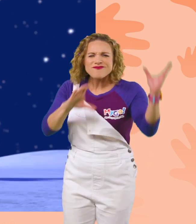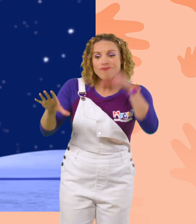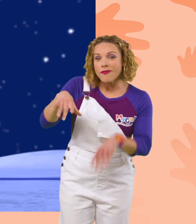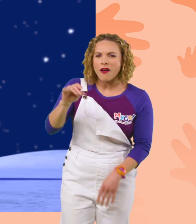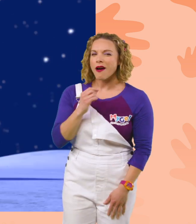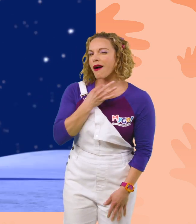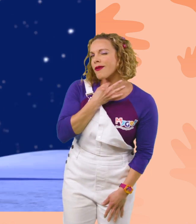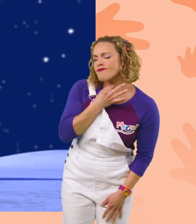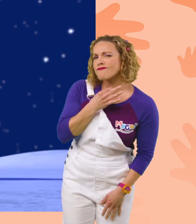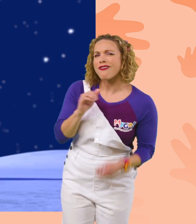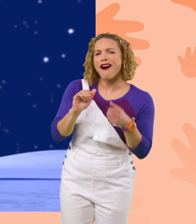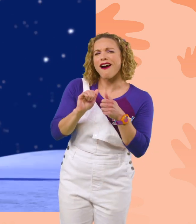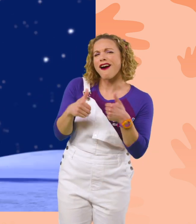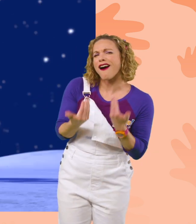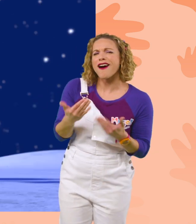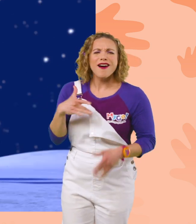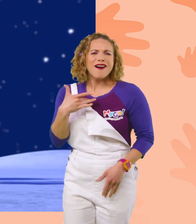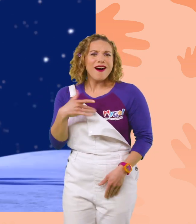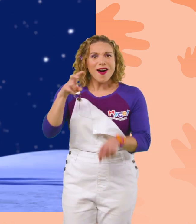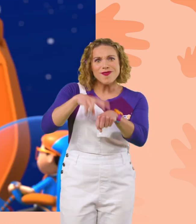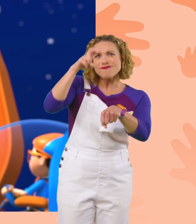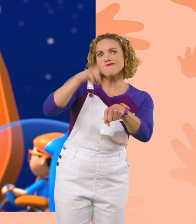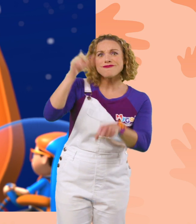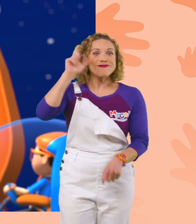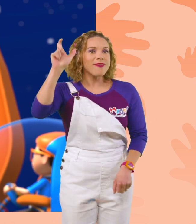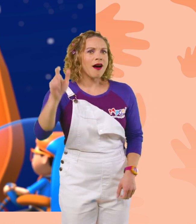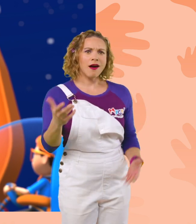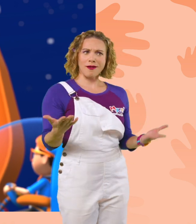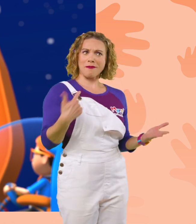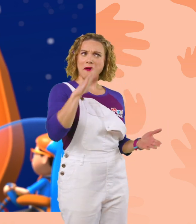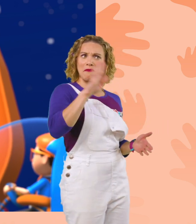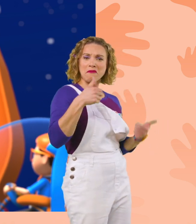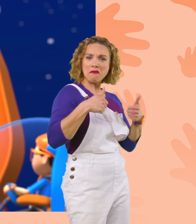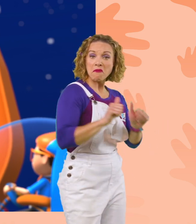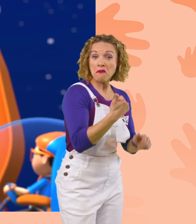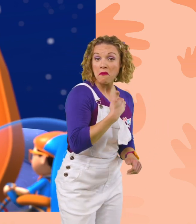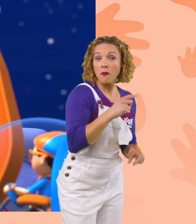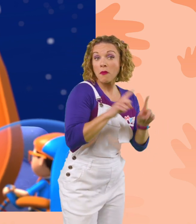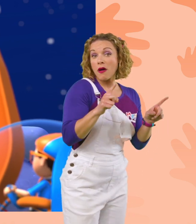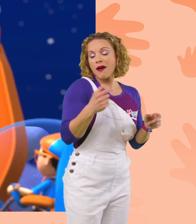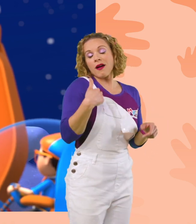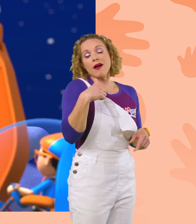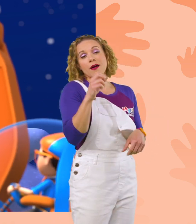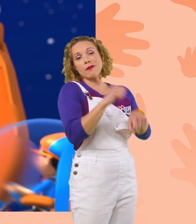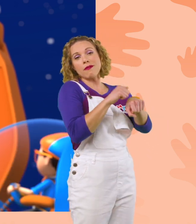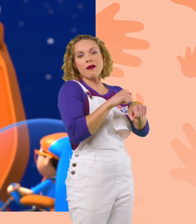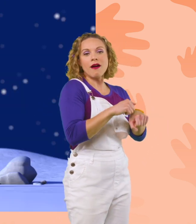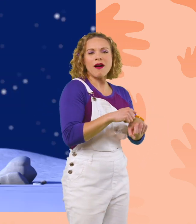find out what it's like to bounce on the moon. Hmm, I never tried it myself, being a rock, but let me see if I can